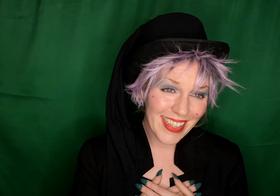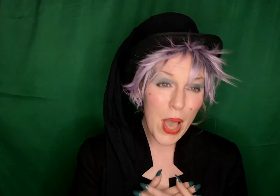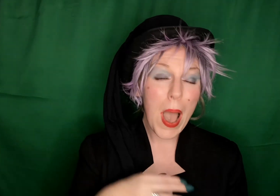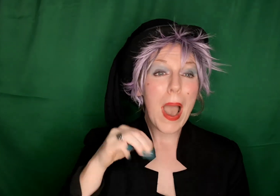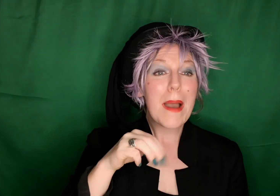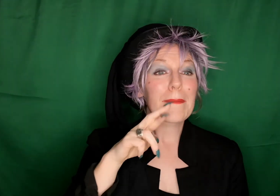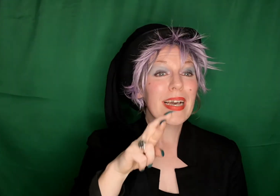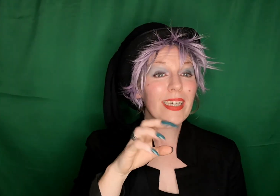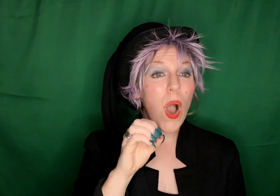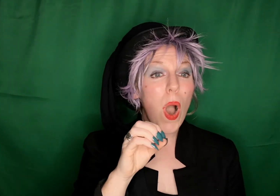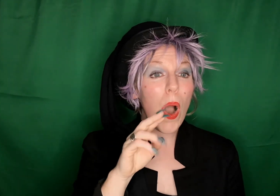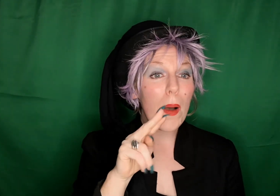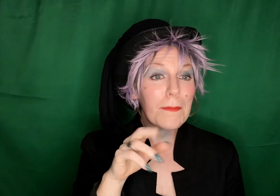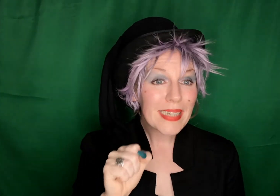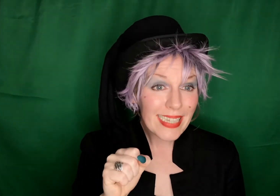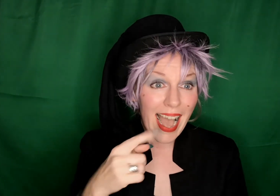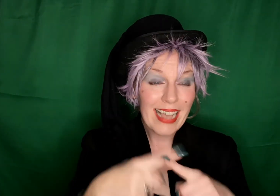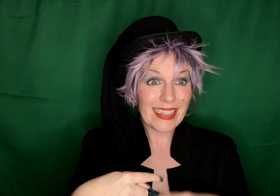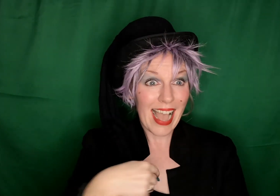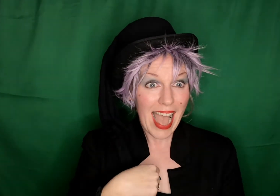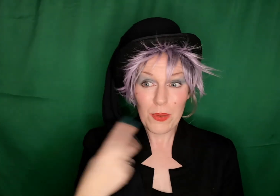Mr. Orbs and I both won.